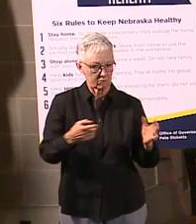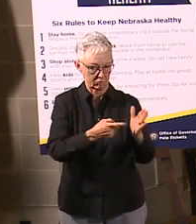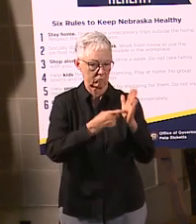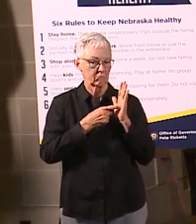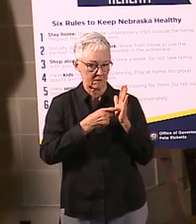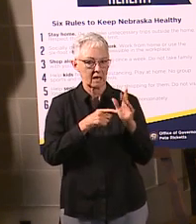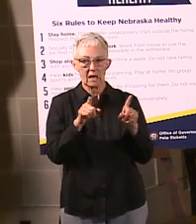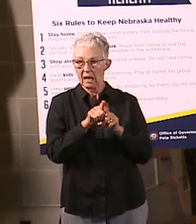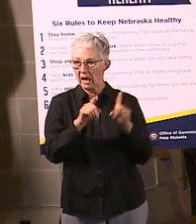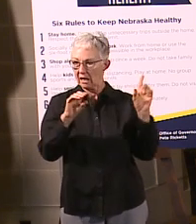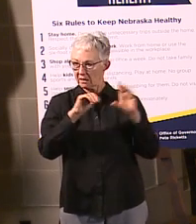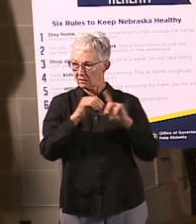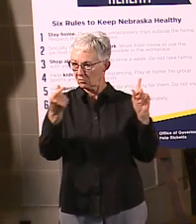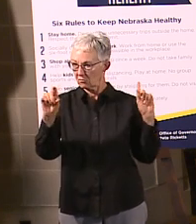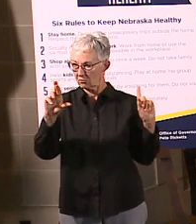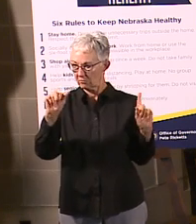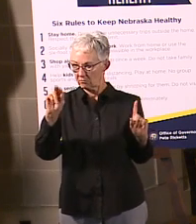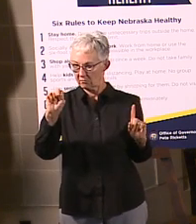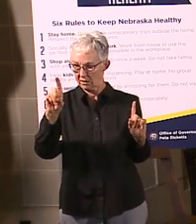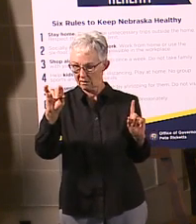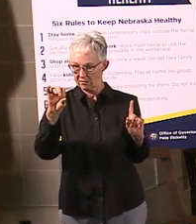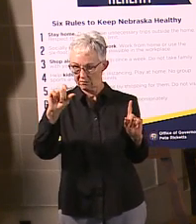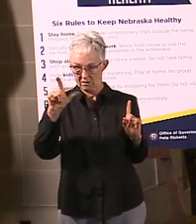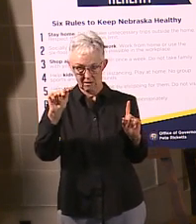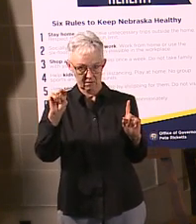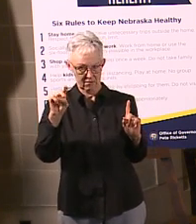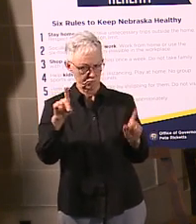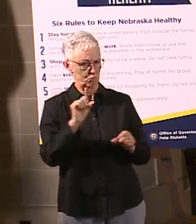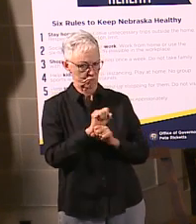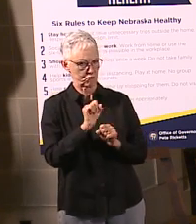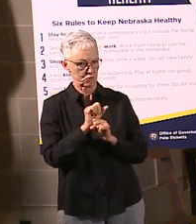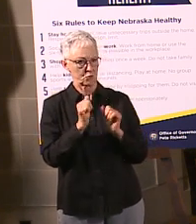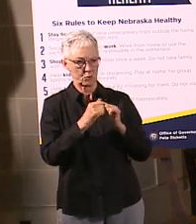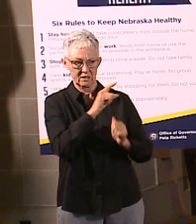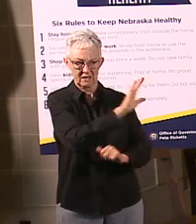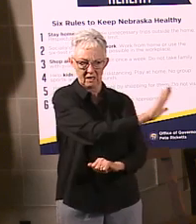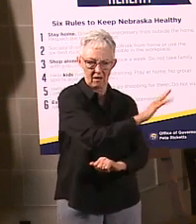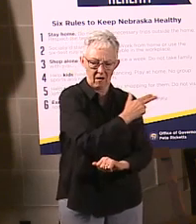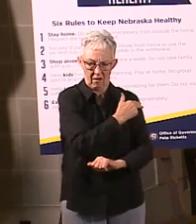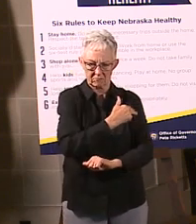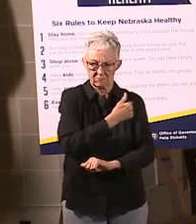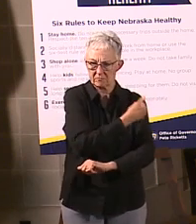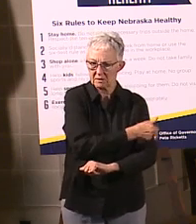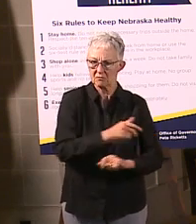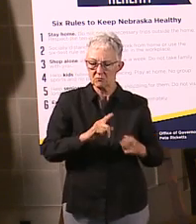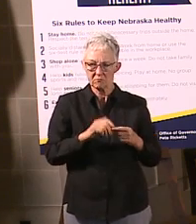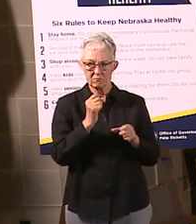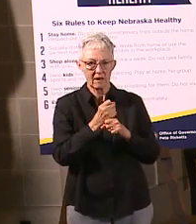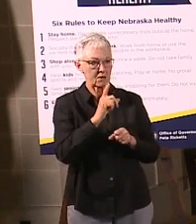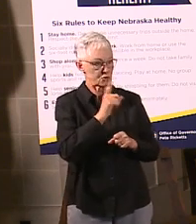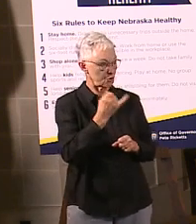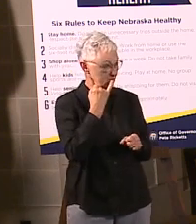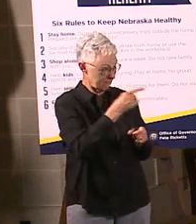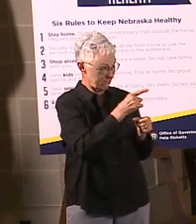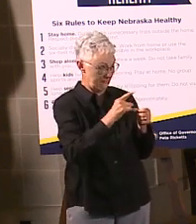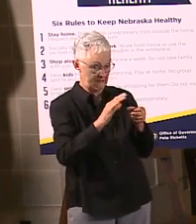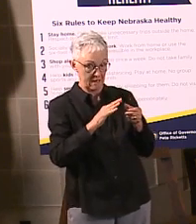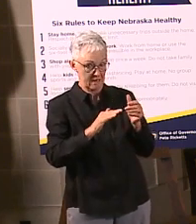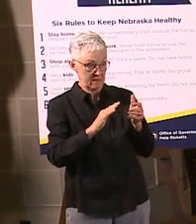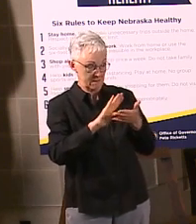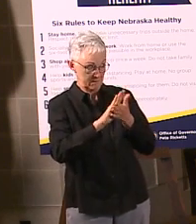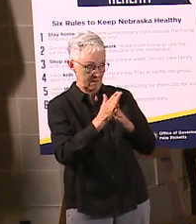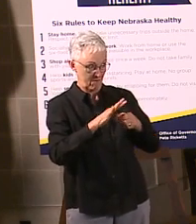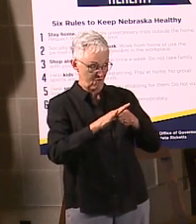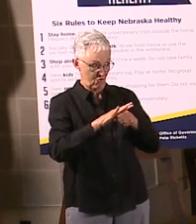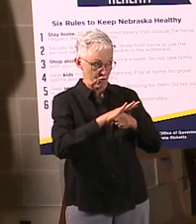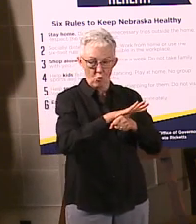CHI St. Francis to be able to make sure that we move patients when we had to, to create capacity there. And now that system is really pretty